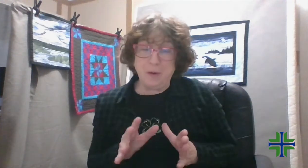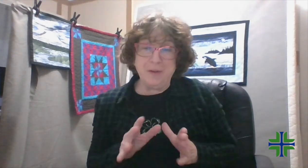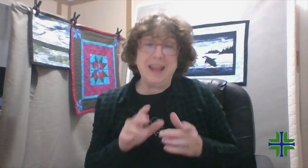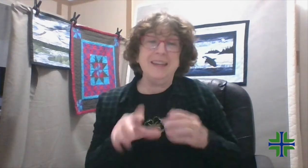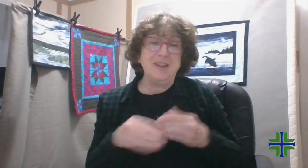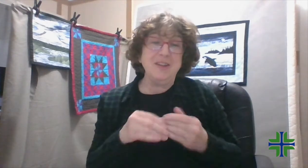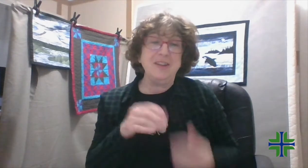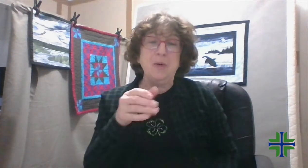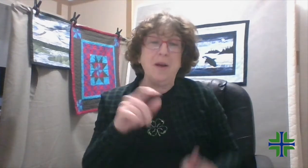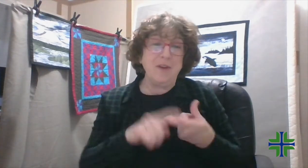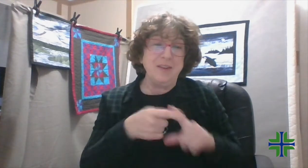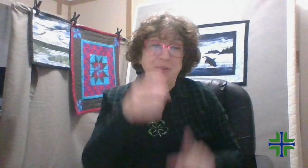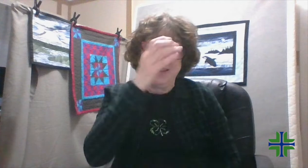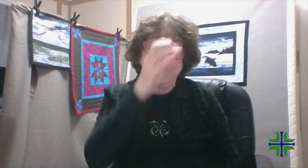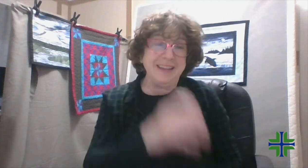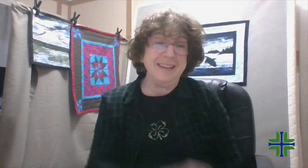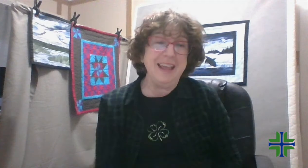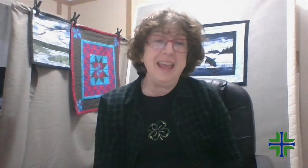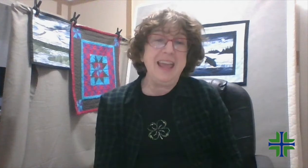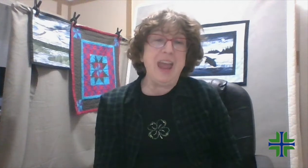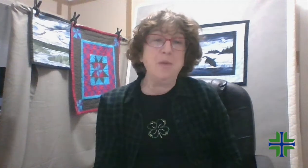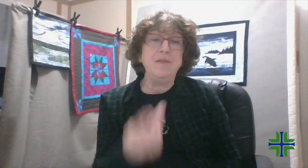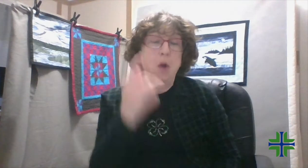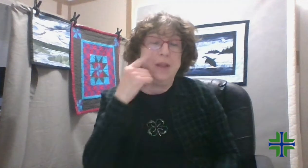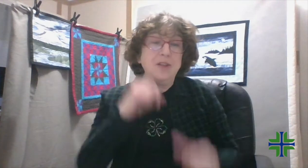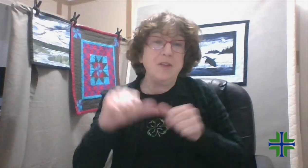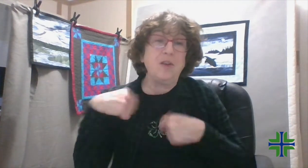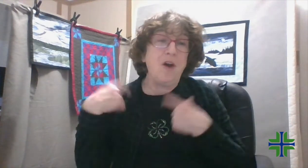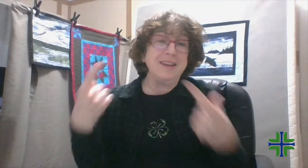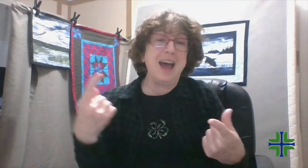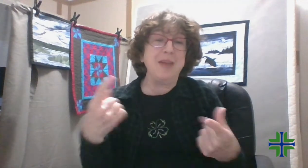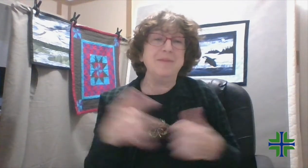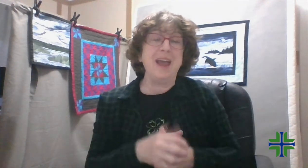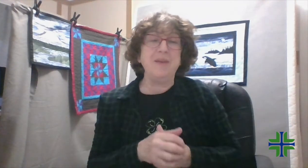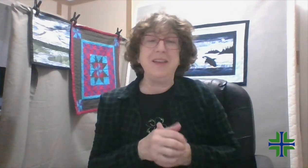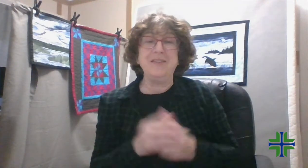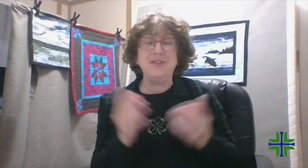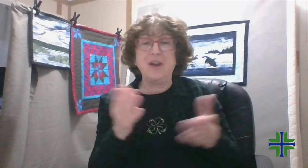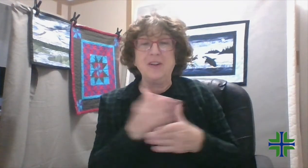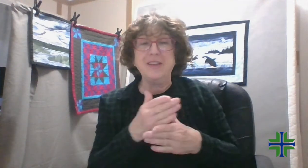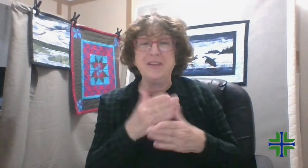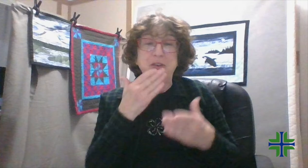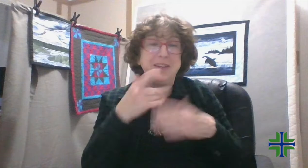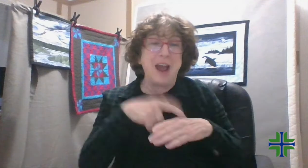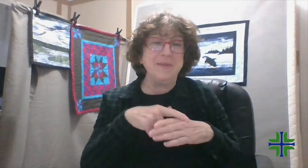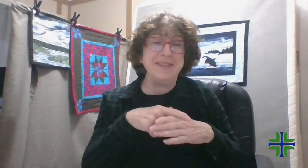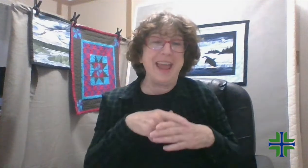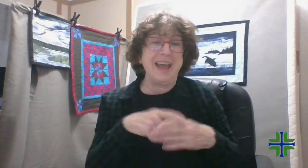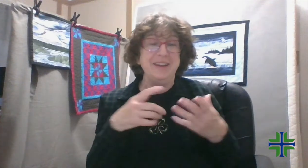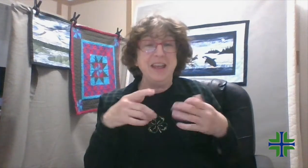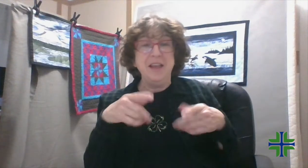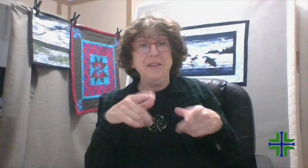interpreter in addition to a friend of Christine. And we've known each other for a long time and we've shared lots of good